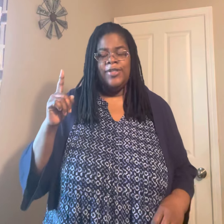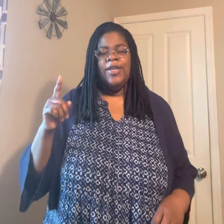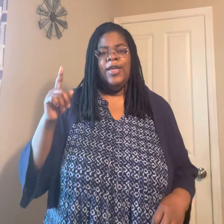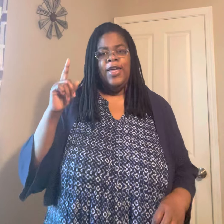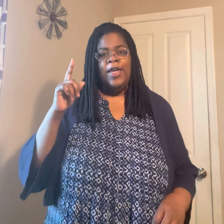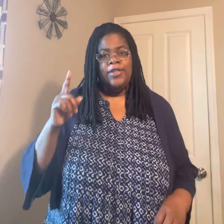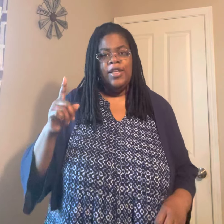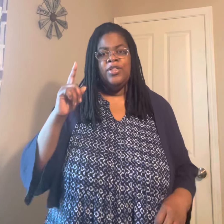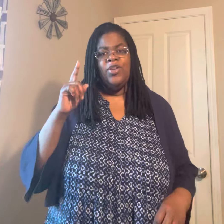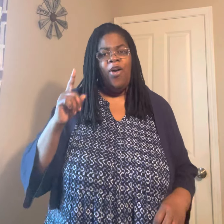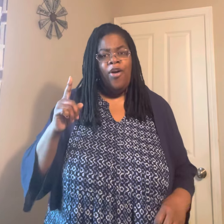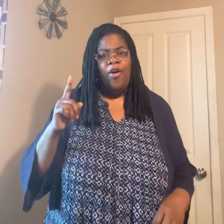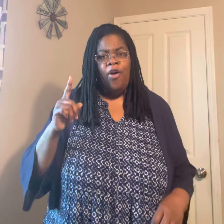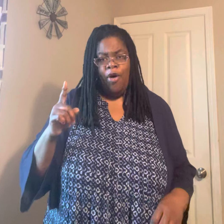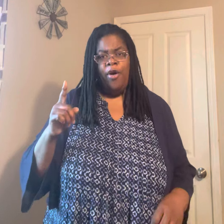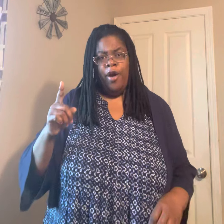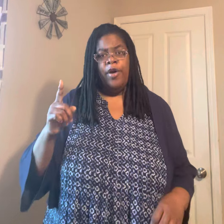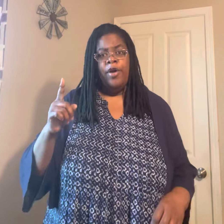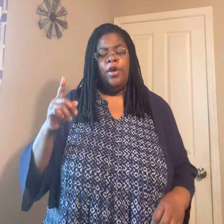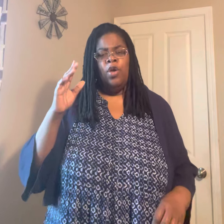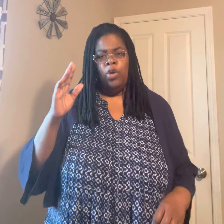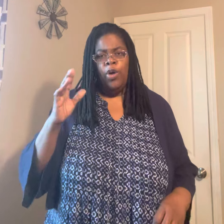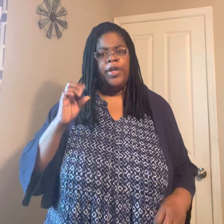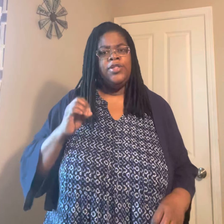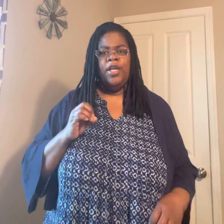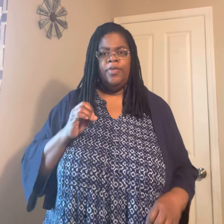as his or her Lord and Savior.